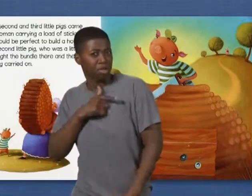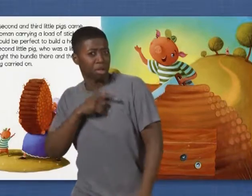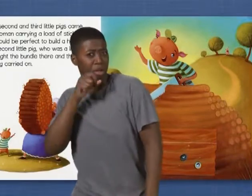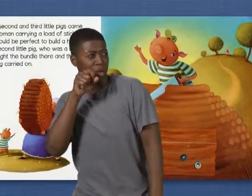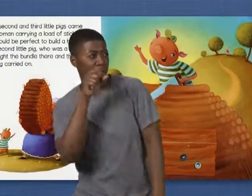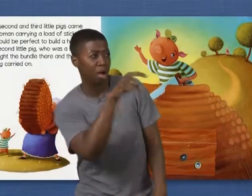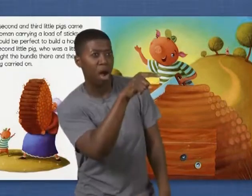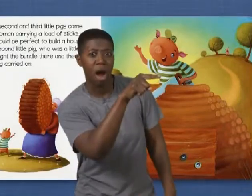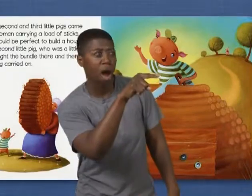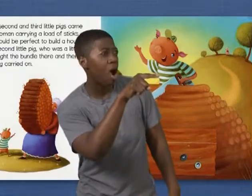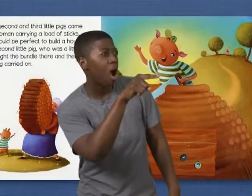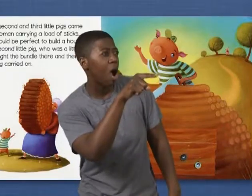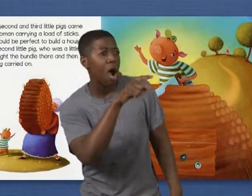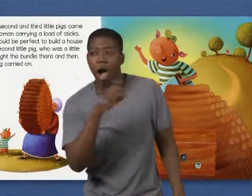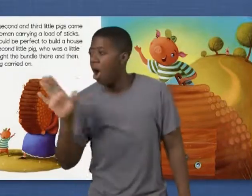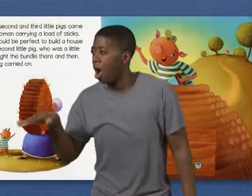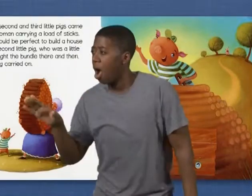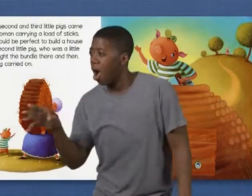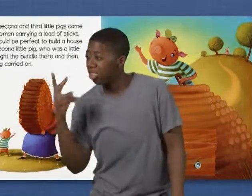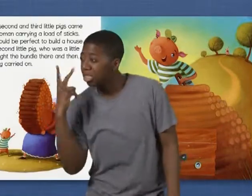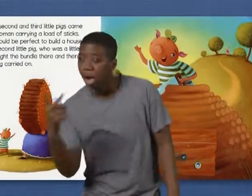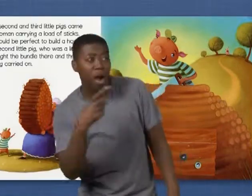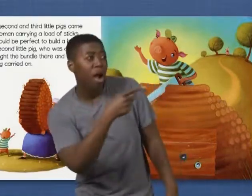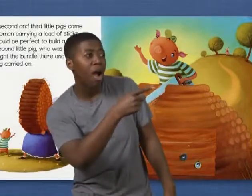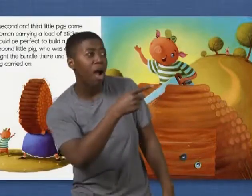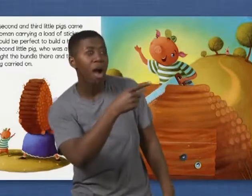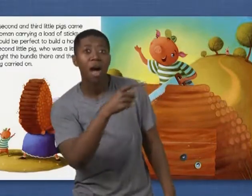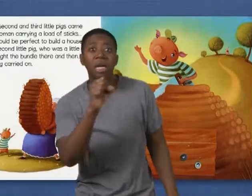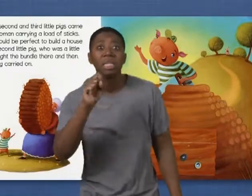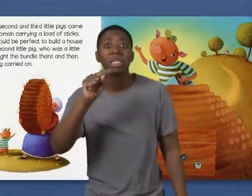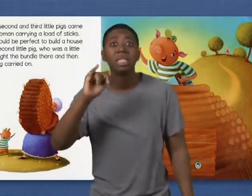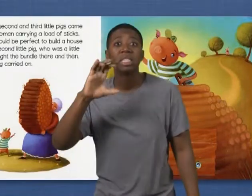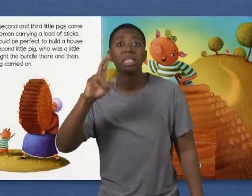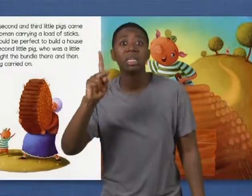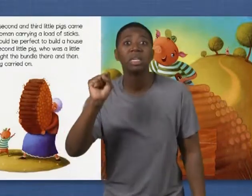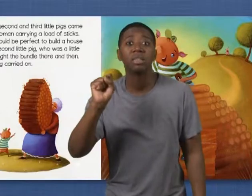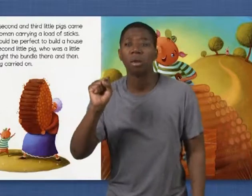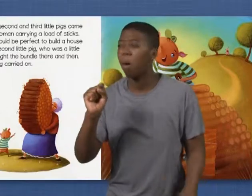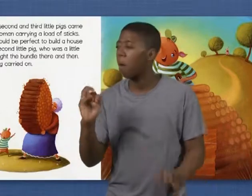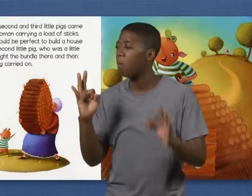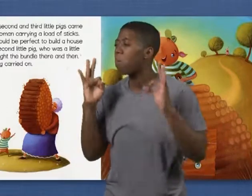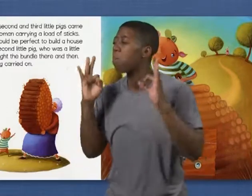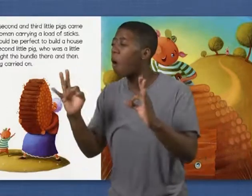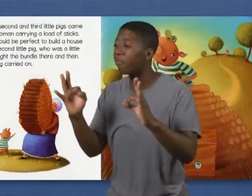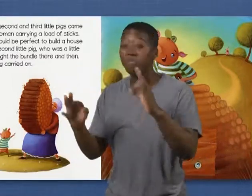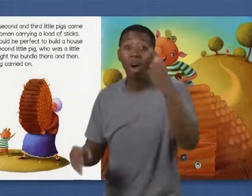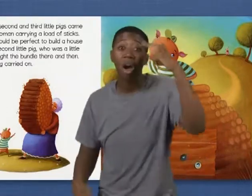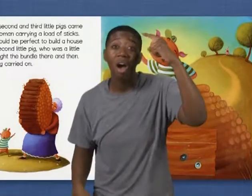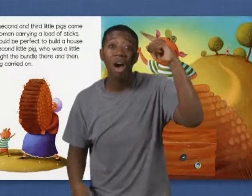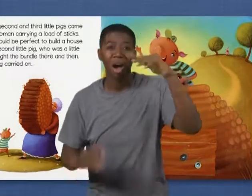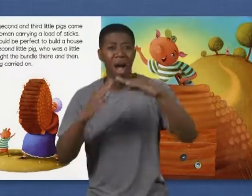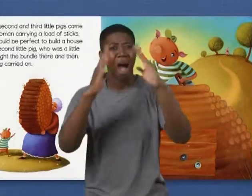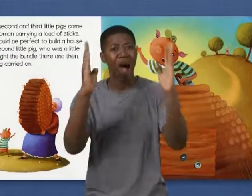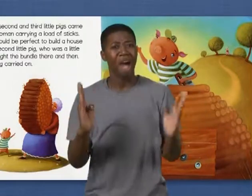Those sticks would be perfect to build a house with, said the second little pig, who was a little bit lazy.